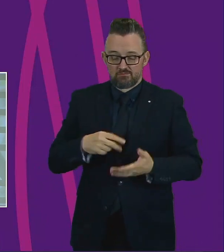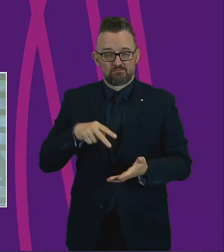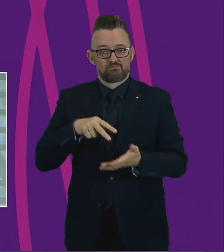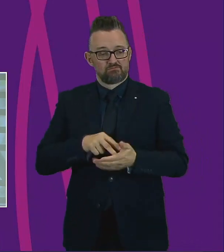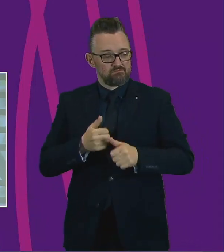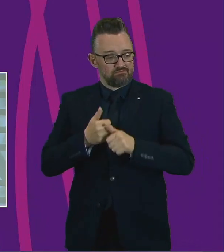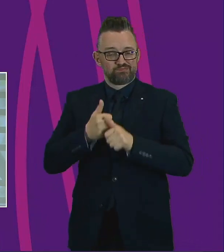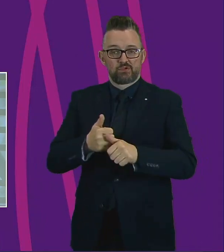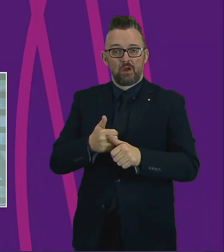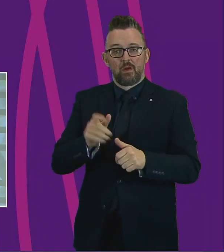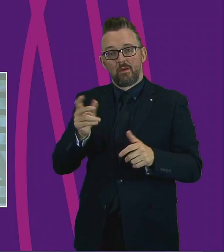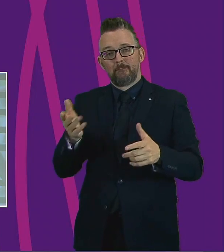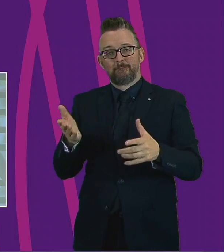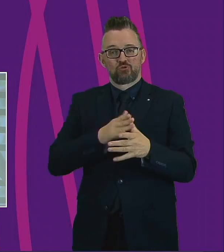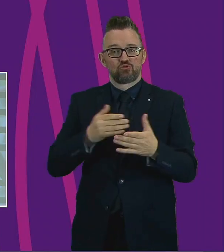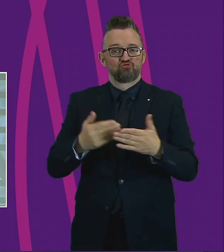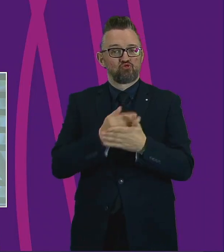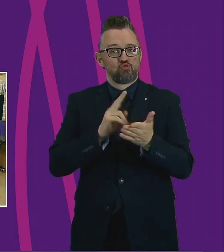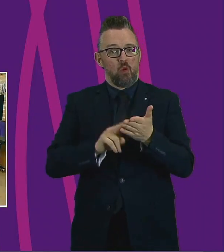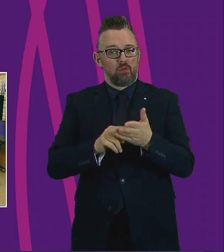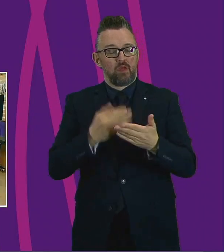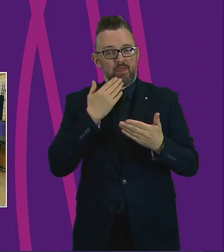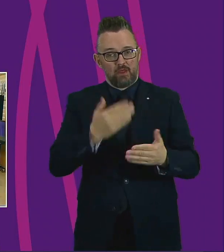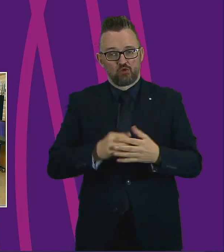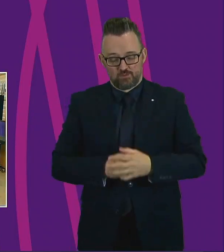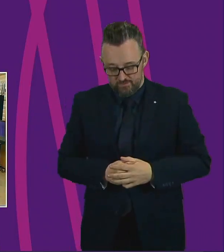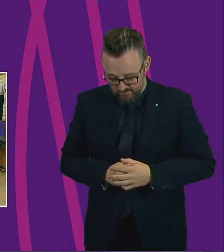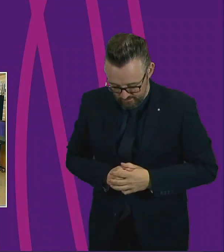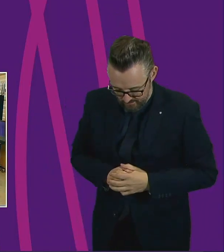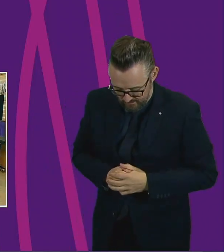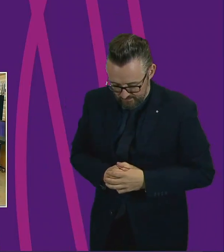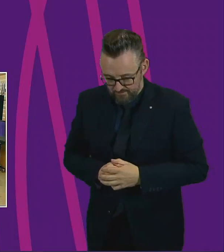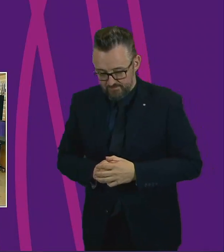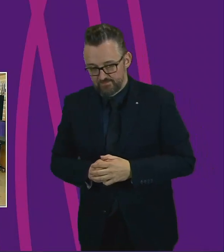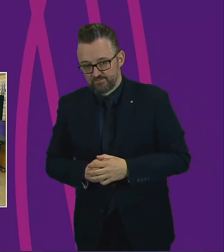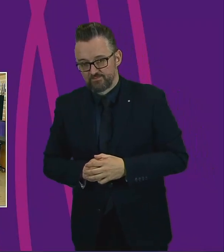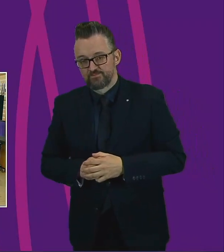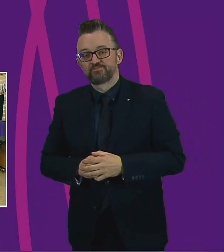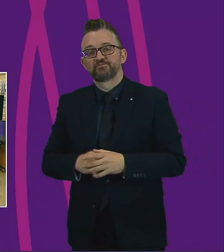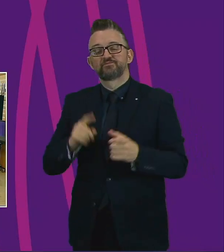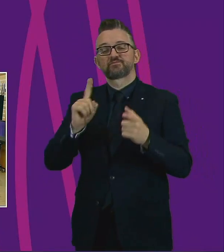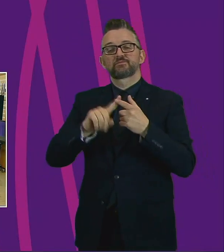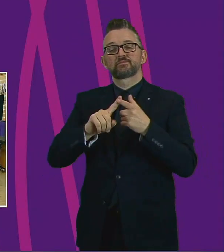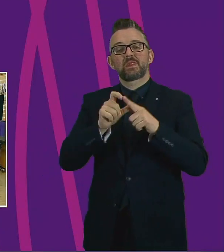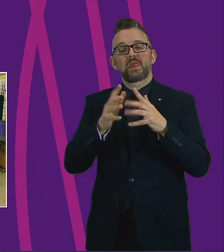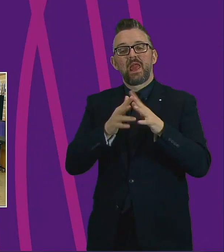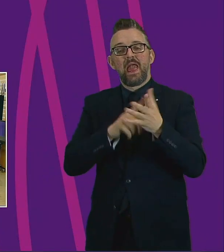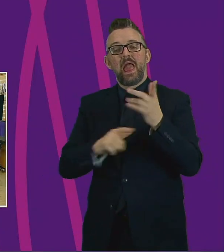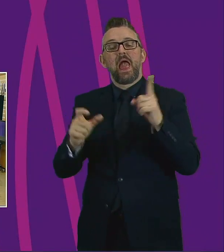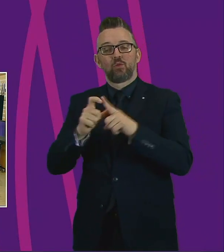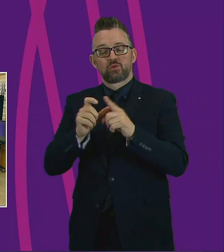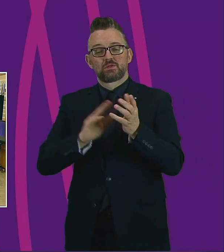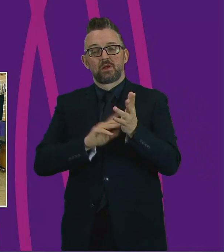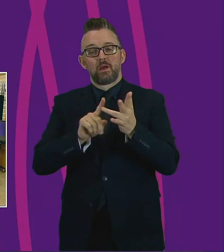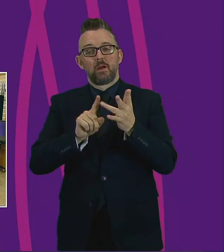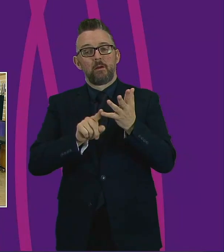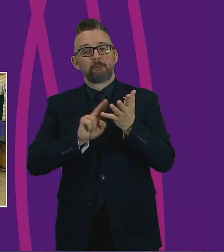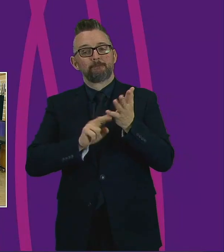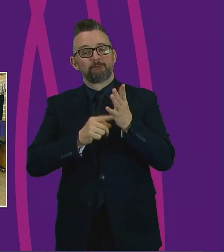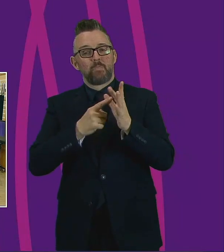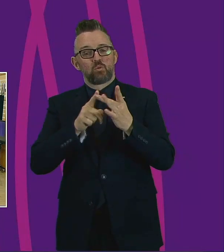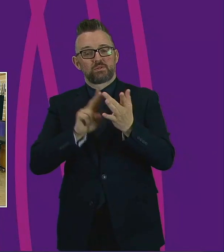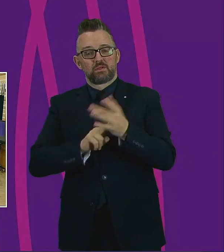move to the new normal. Thank you, Presiding Officer. Thank you very much and I call Edward Mountain, followed by Julian Martin. Mr Mountain, please.